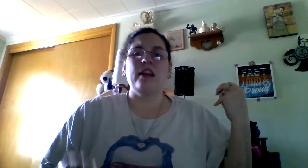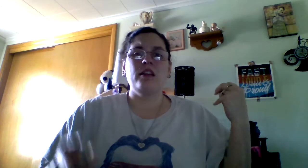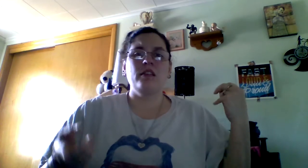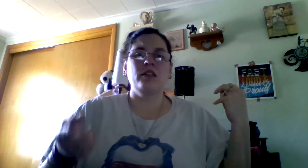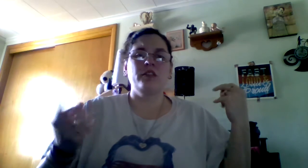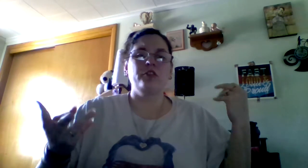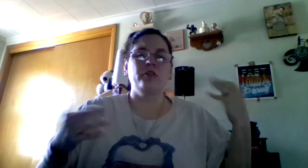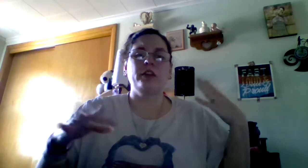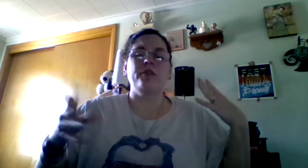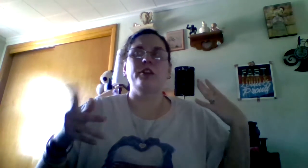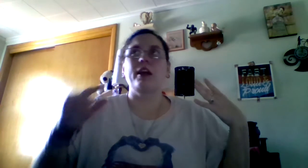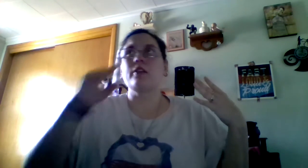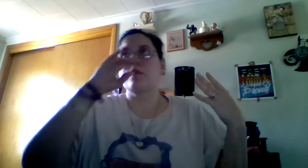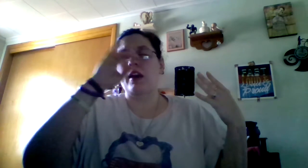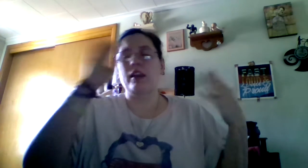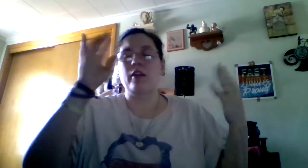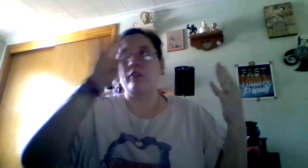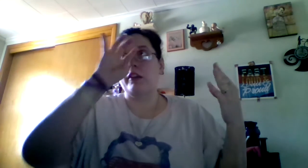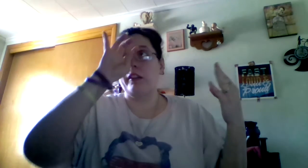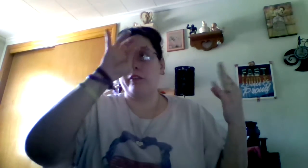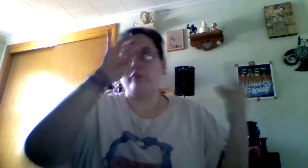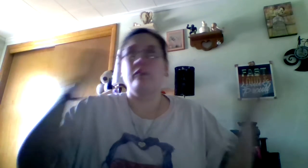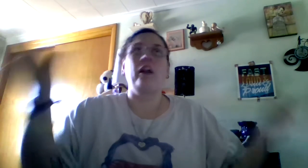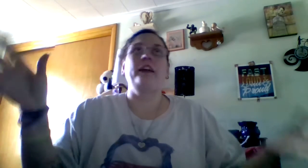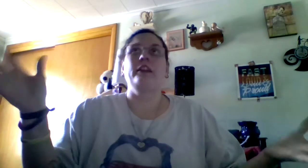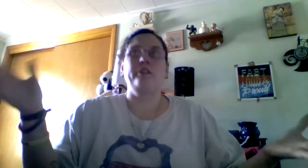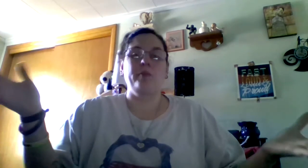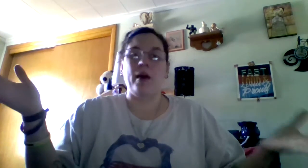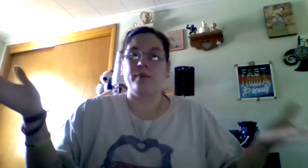or two, give or take. I can't rightly remember.